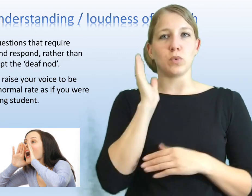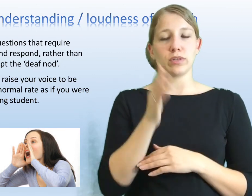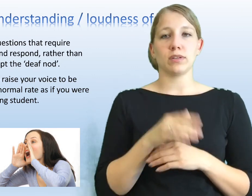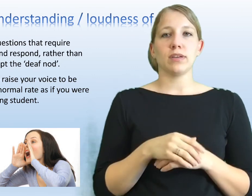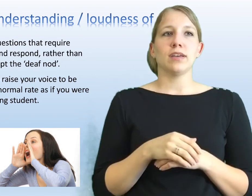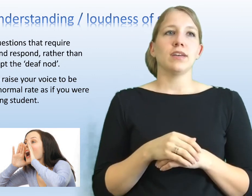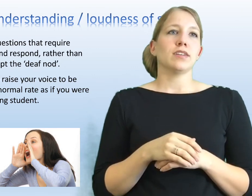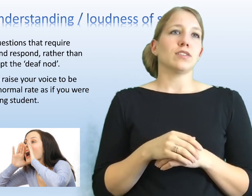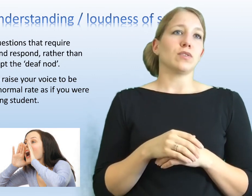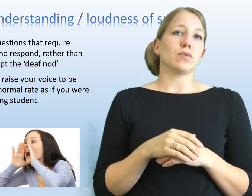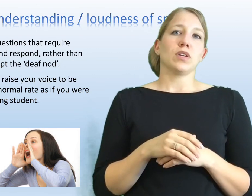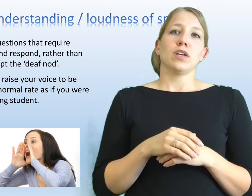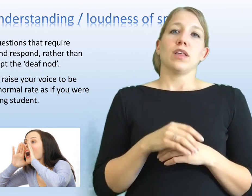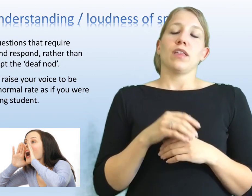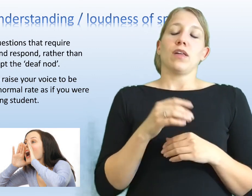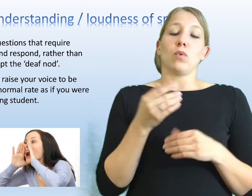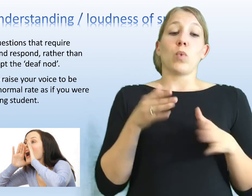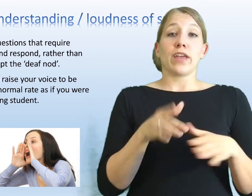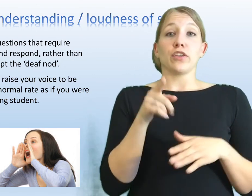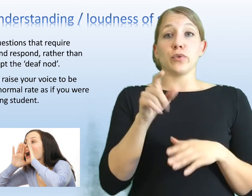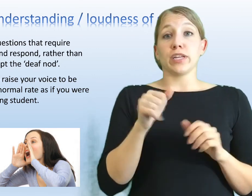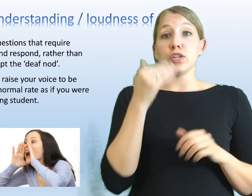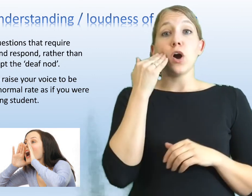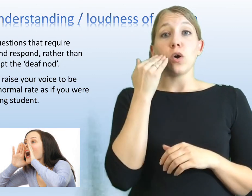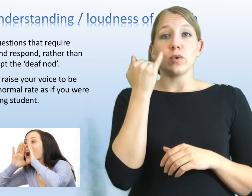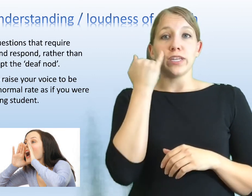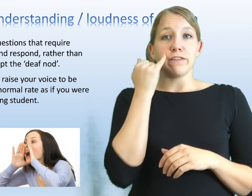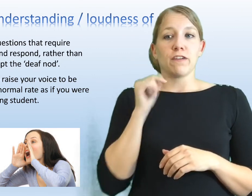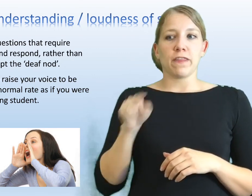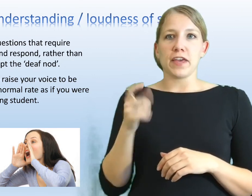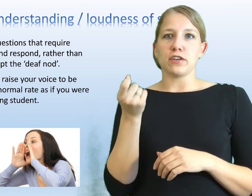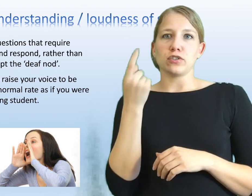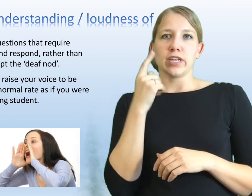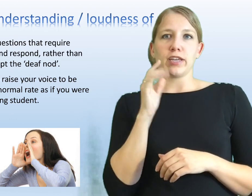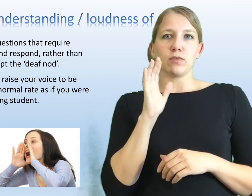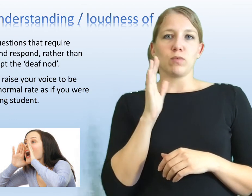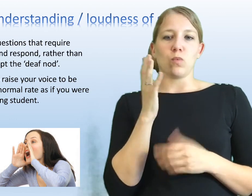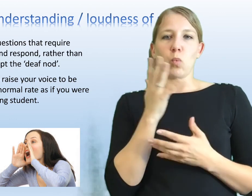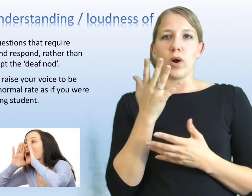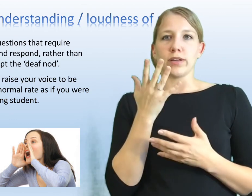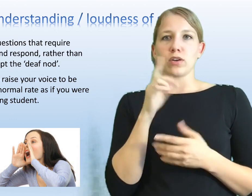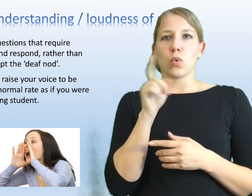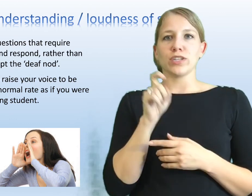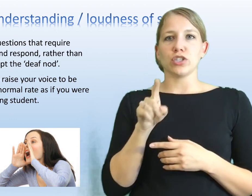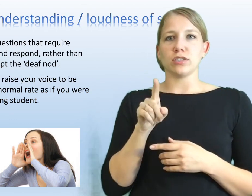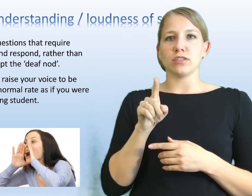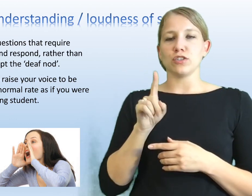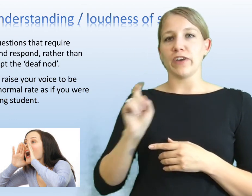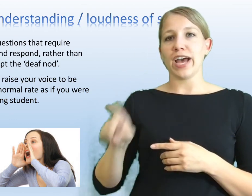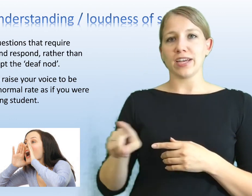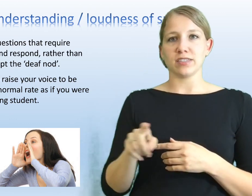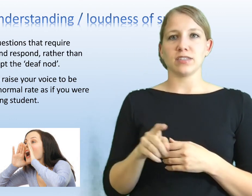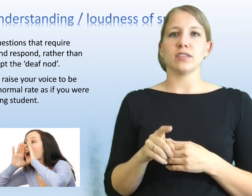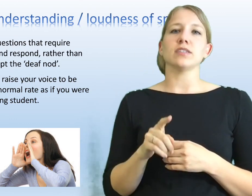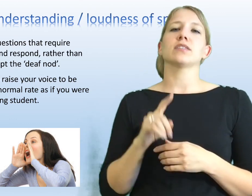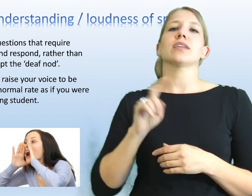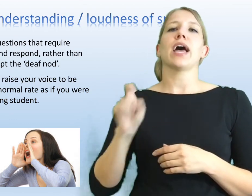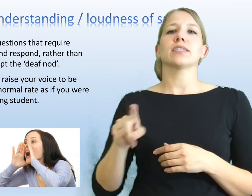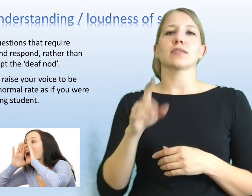as a hearing student would. So a way that you can know if they understand what question you've